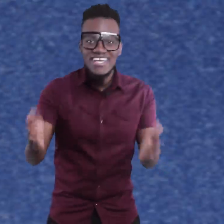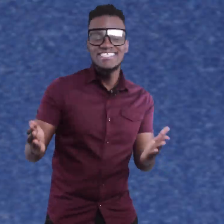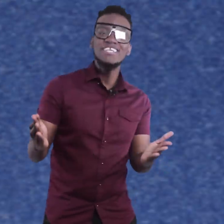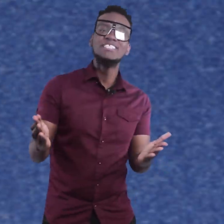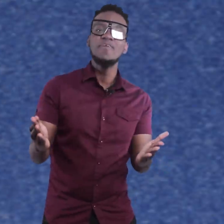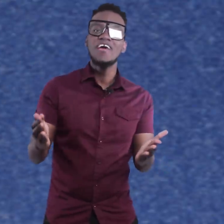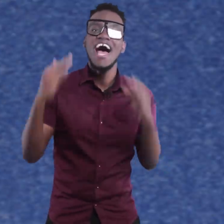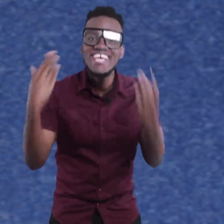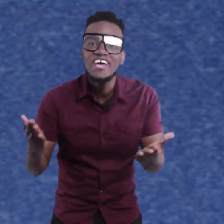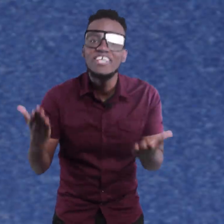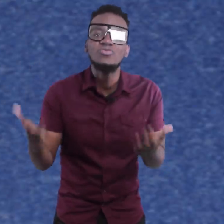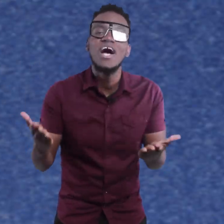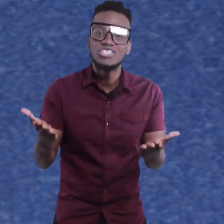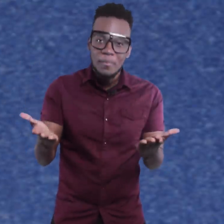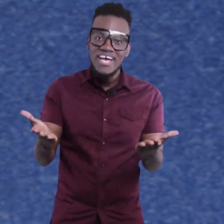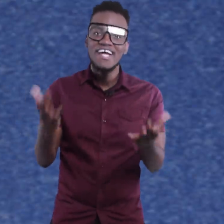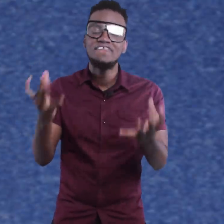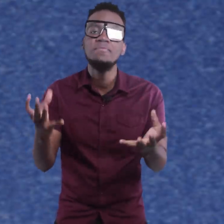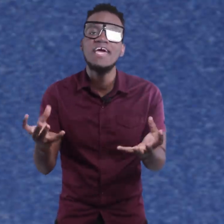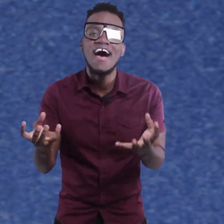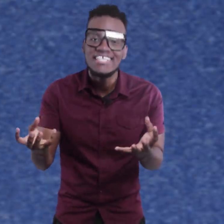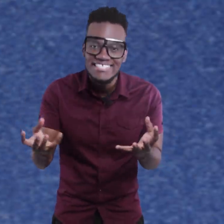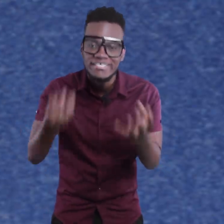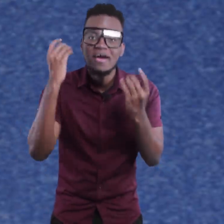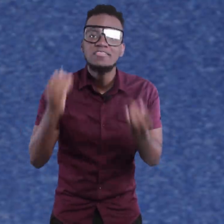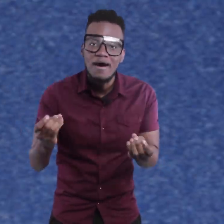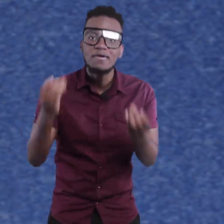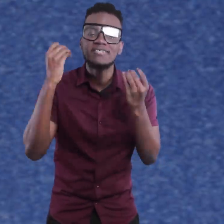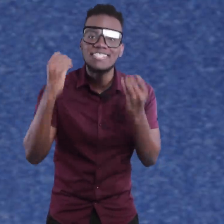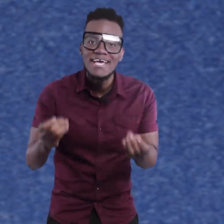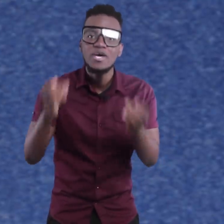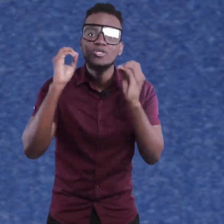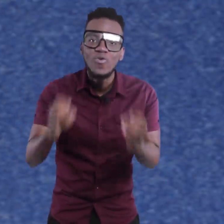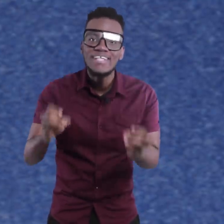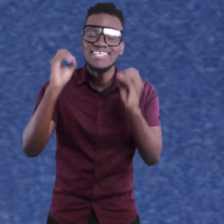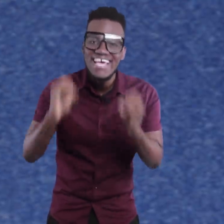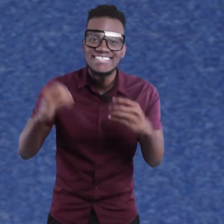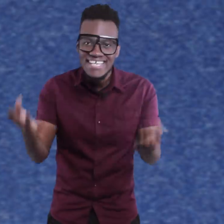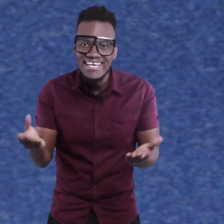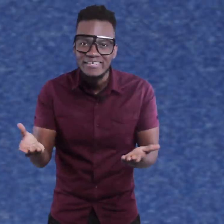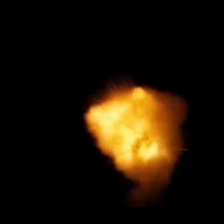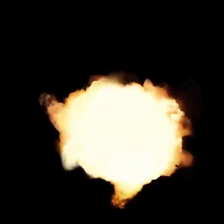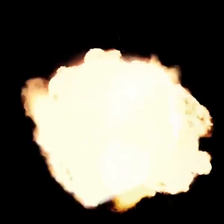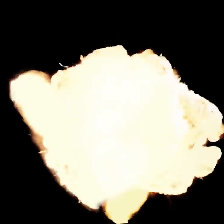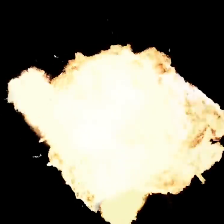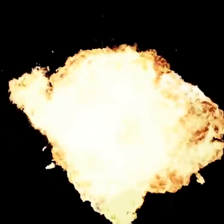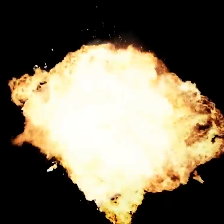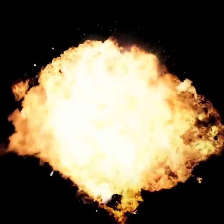Boxcoward this is Dutty Berry and here is what Jamaican female artists taught us in 2018